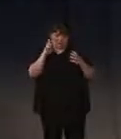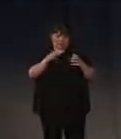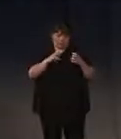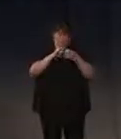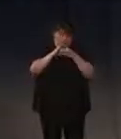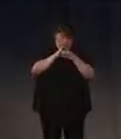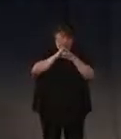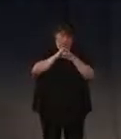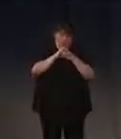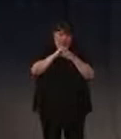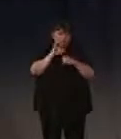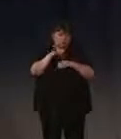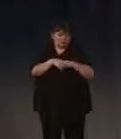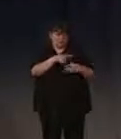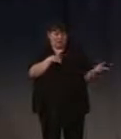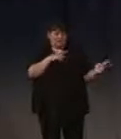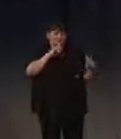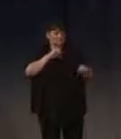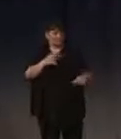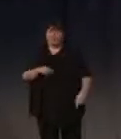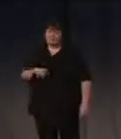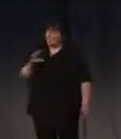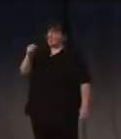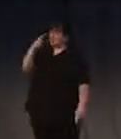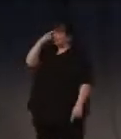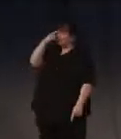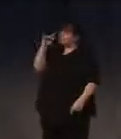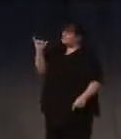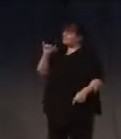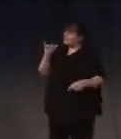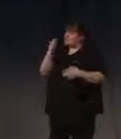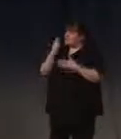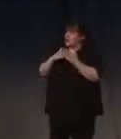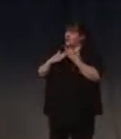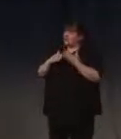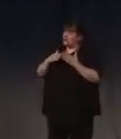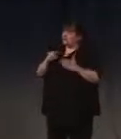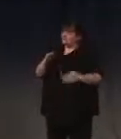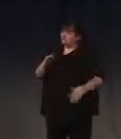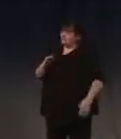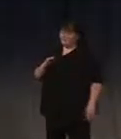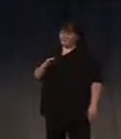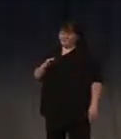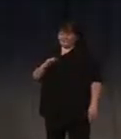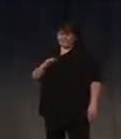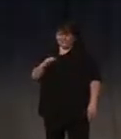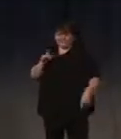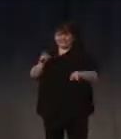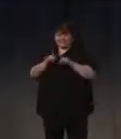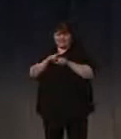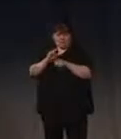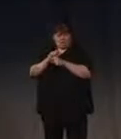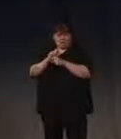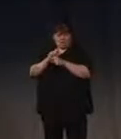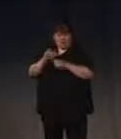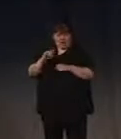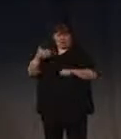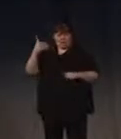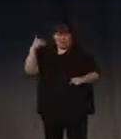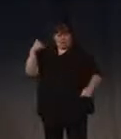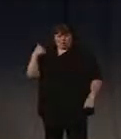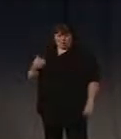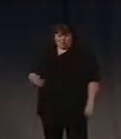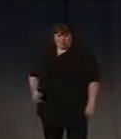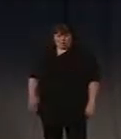to or be forced to, and so. But I'm thinking the same piece of Hangar Bicocca, not the same work which was before. Let's say now